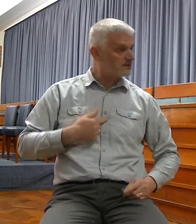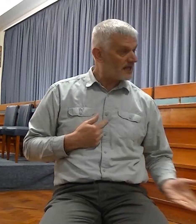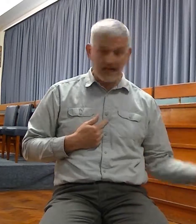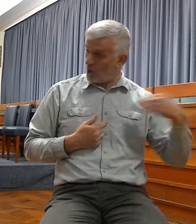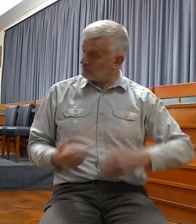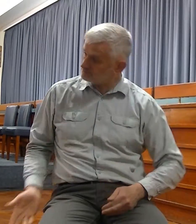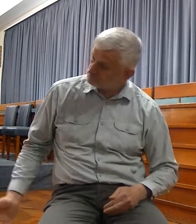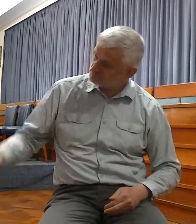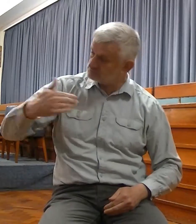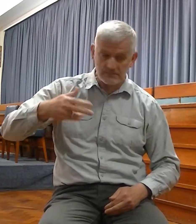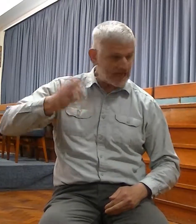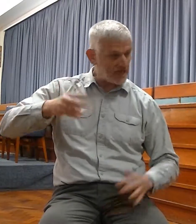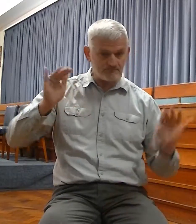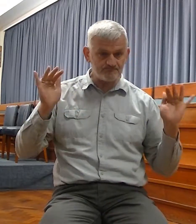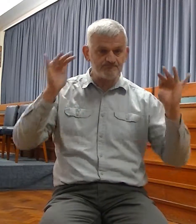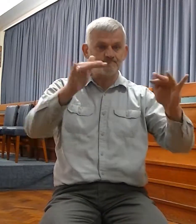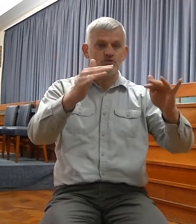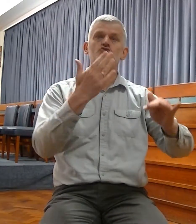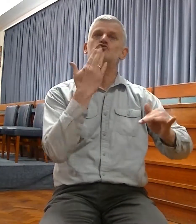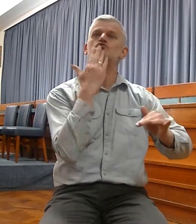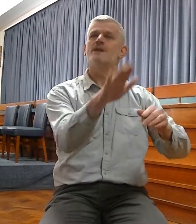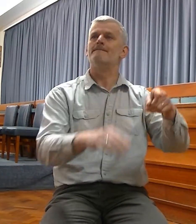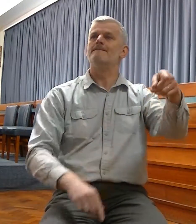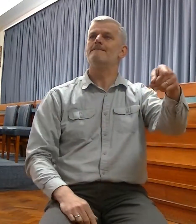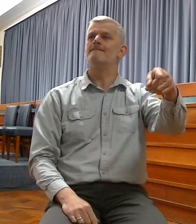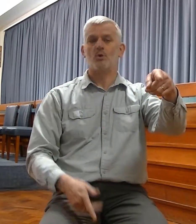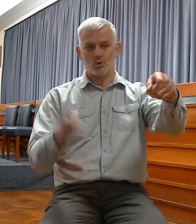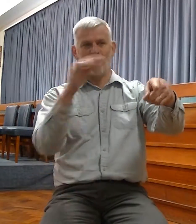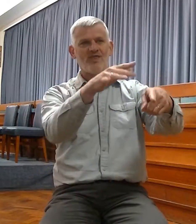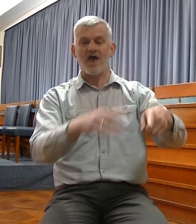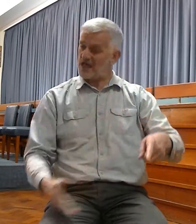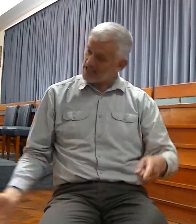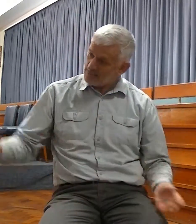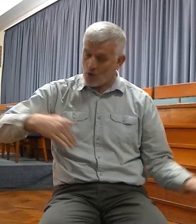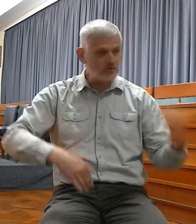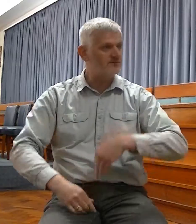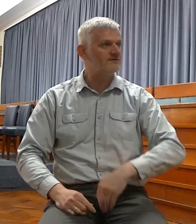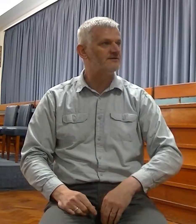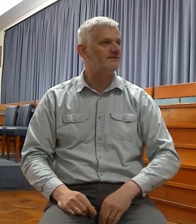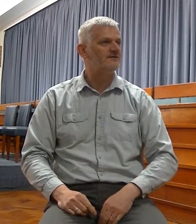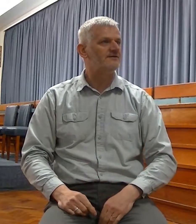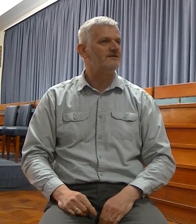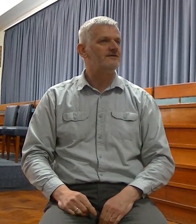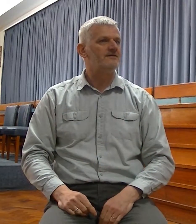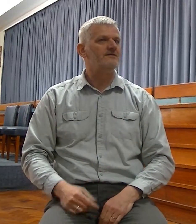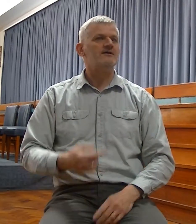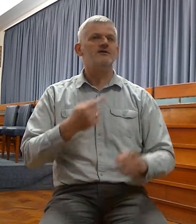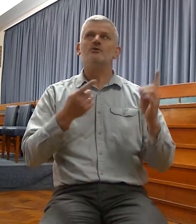go up to Zion unto the Lord our God. For thus saith the Lord, Sing with gladness for